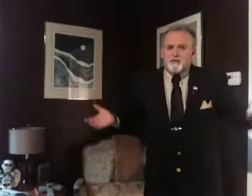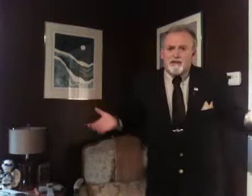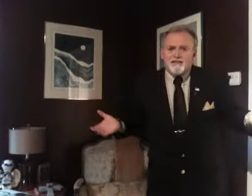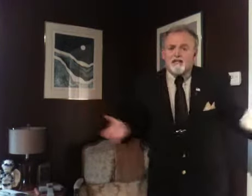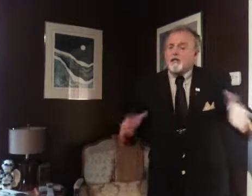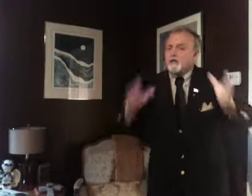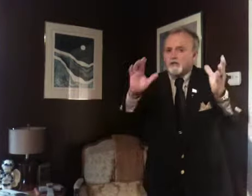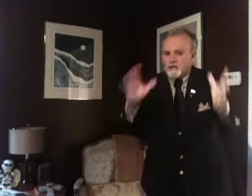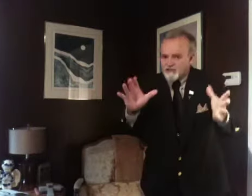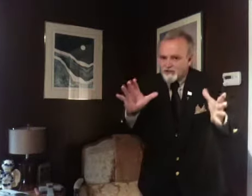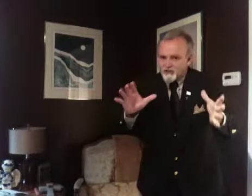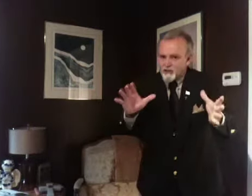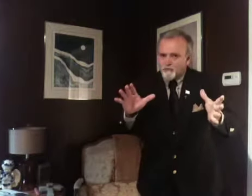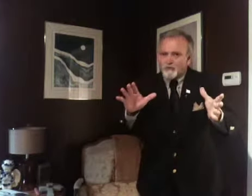crazy. Listen to me.